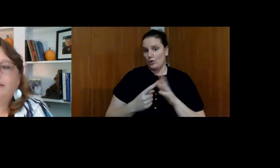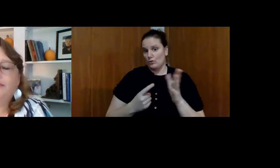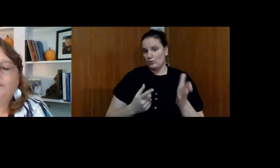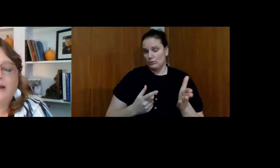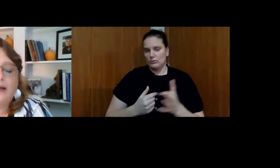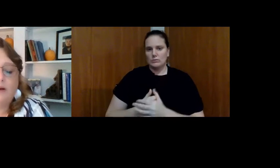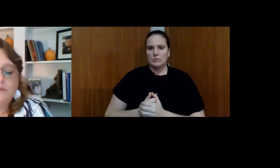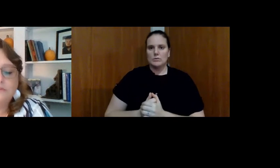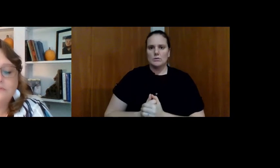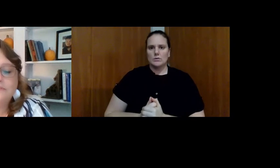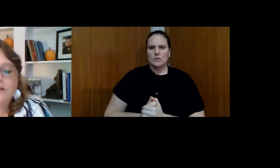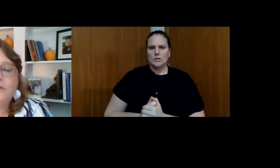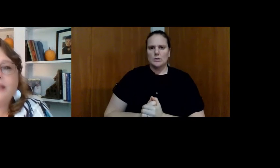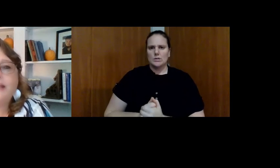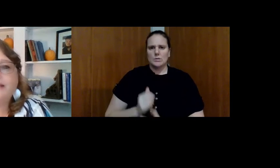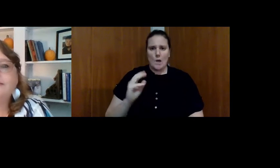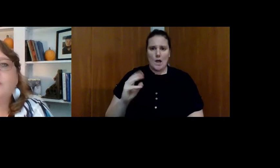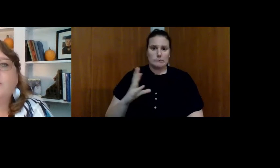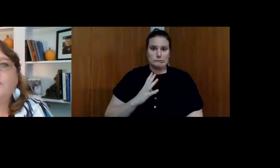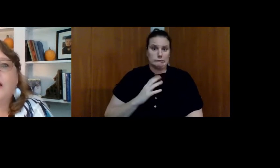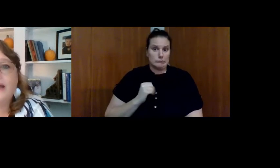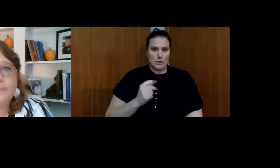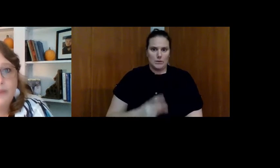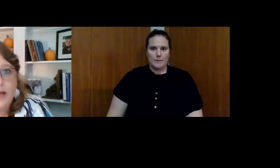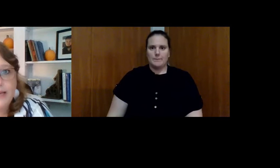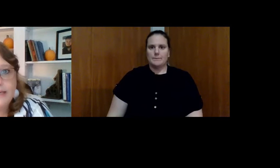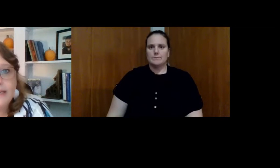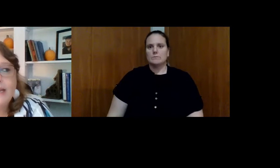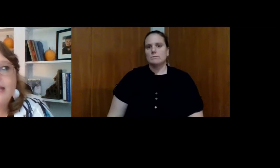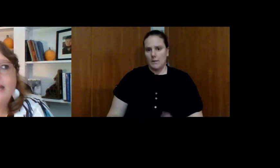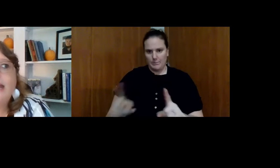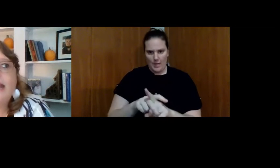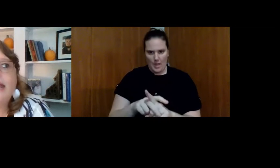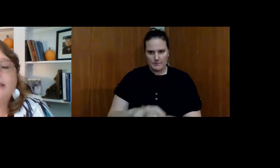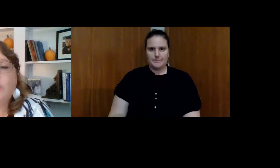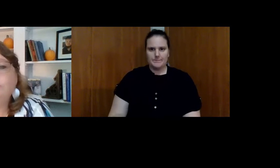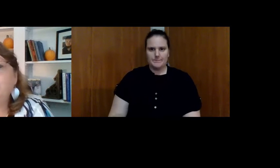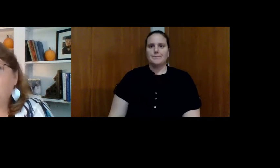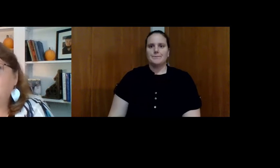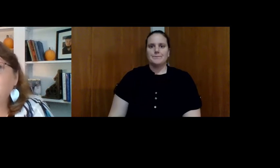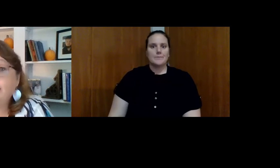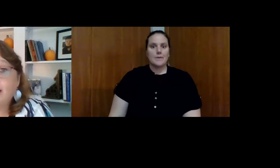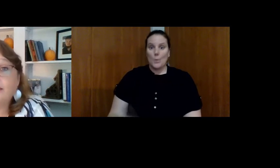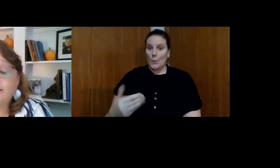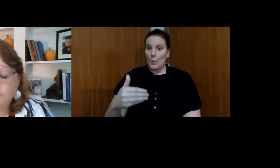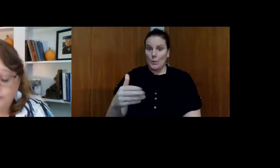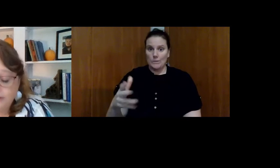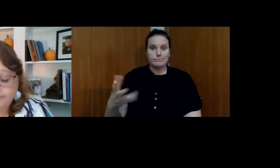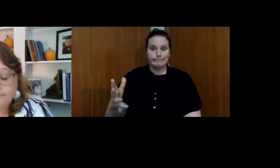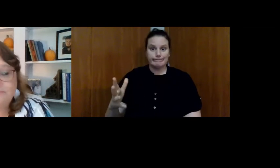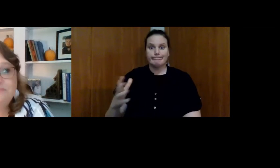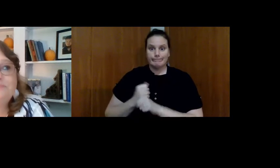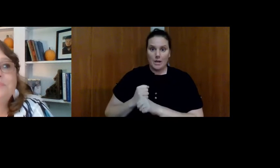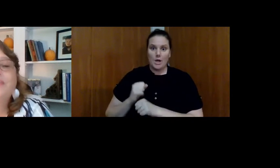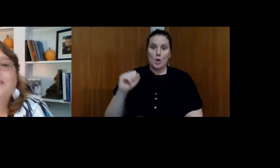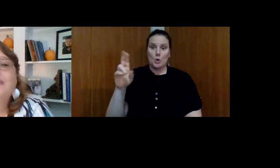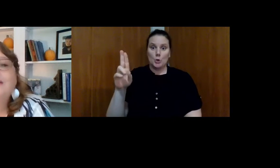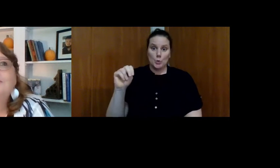And I thought, wow. Okay. So I applied and lo and behold, he got the unit.